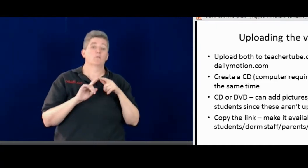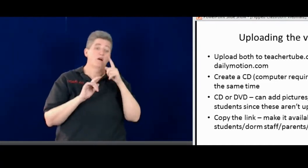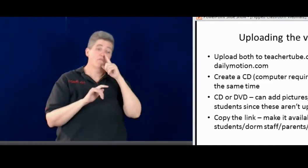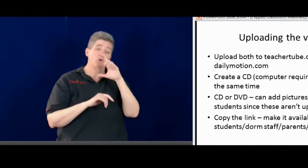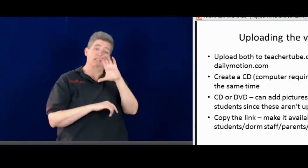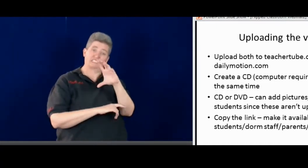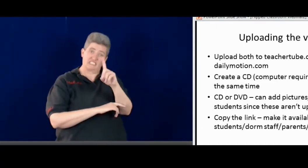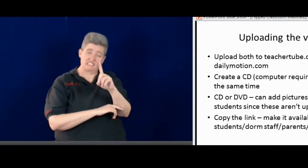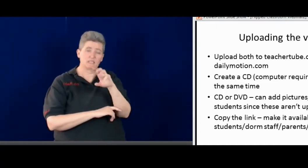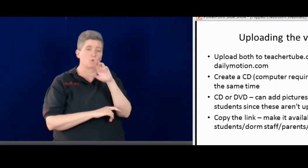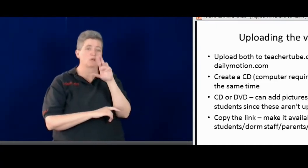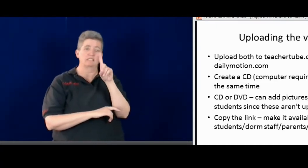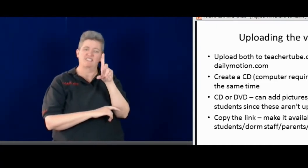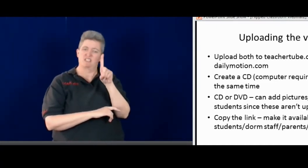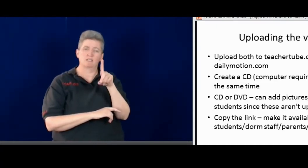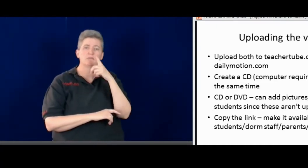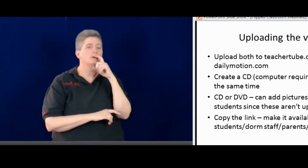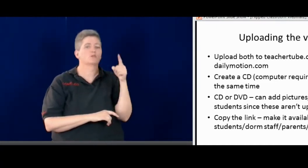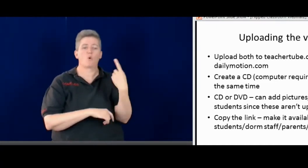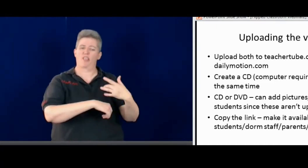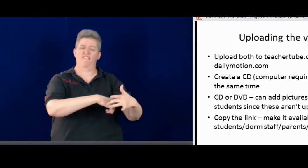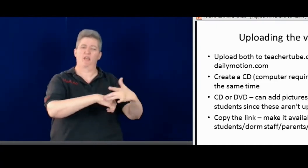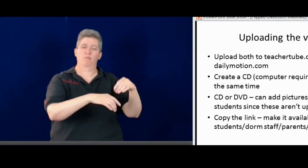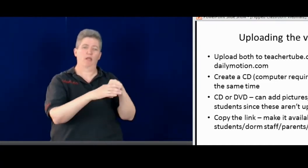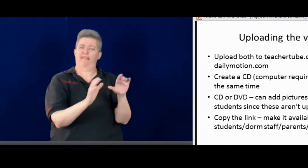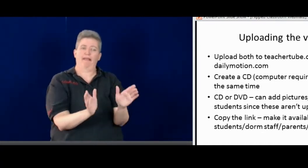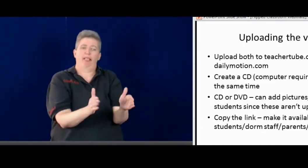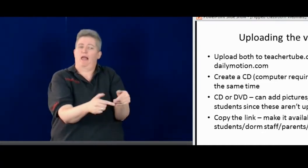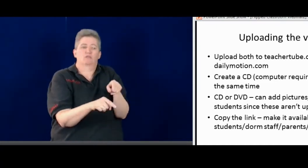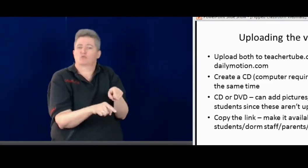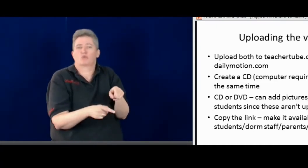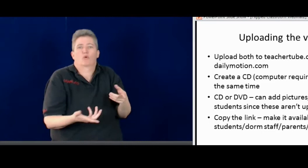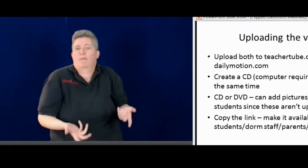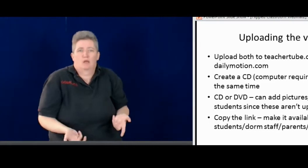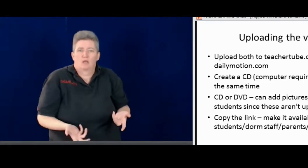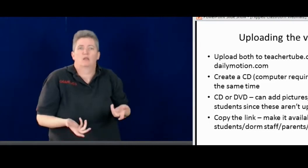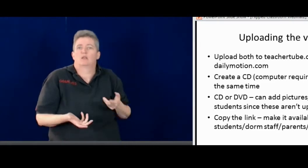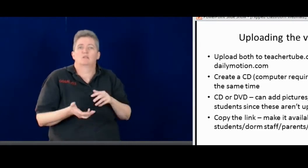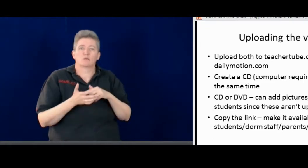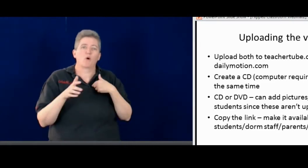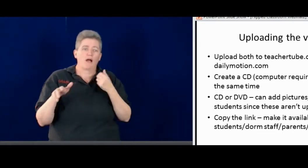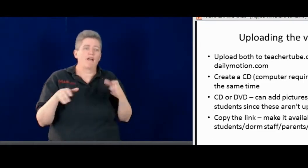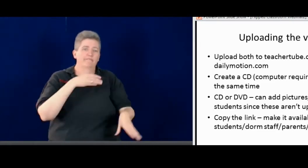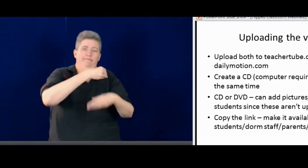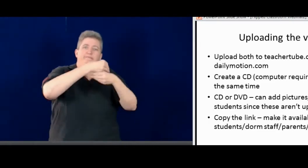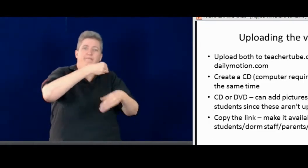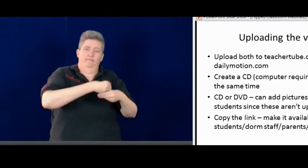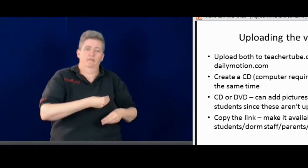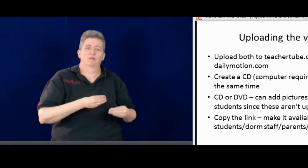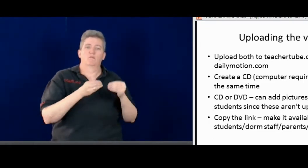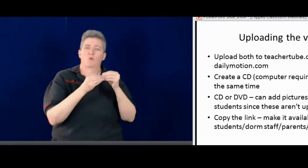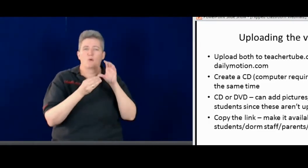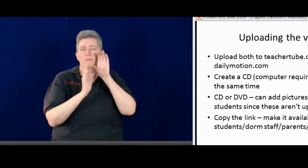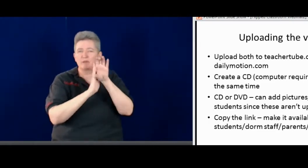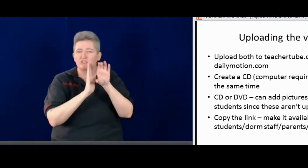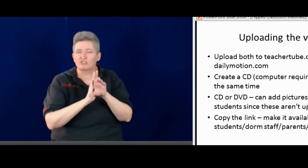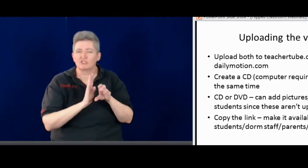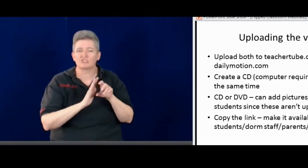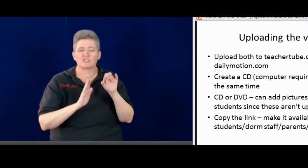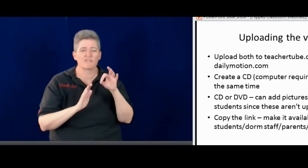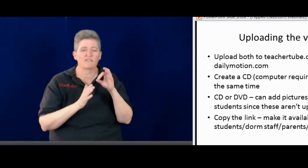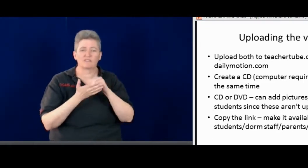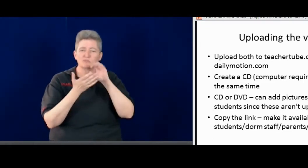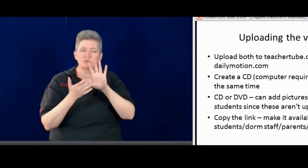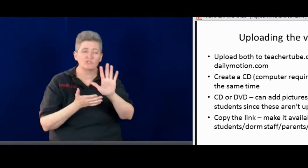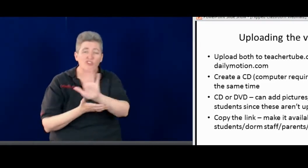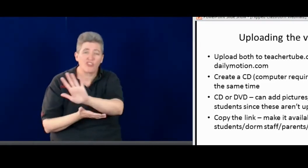anything like that. But for the CD or the DVD, that's only available for in the classroom use. So we can add